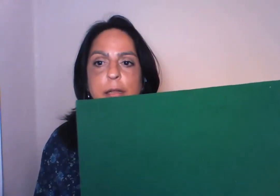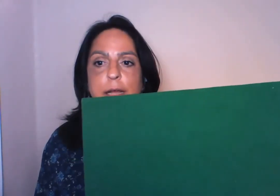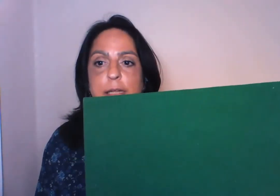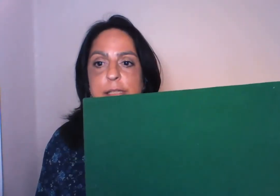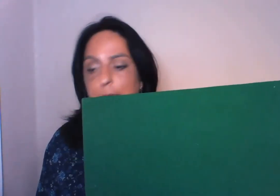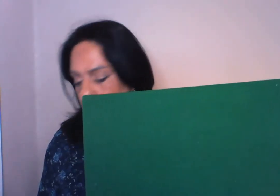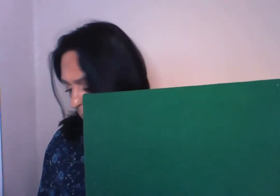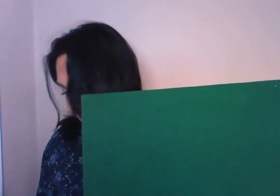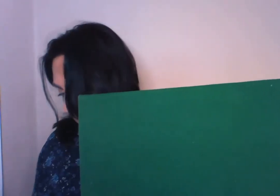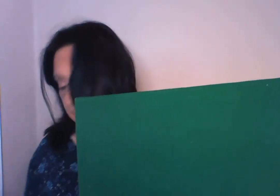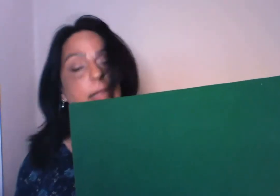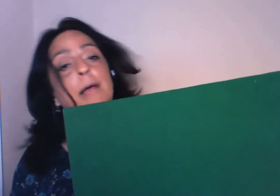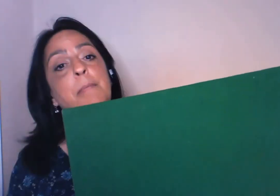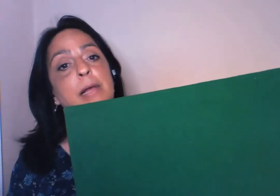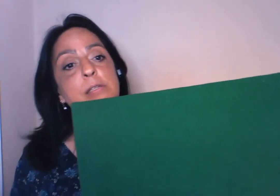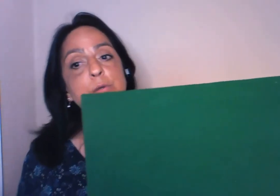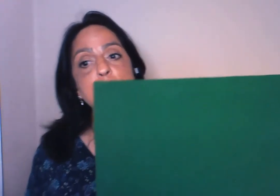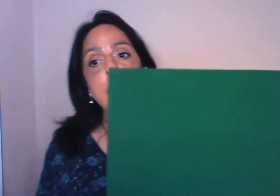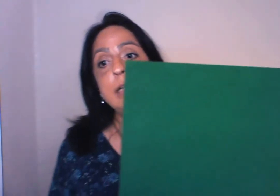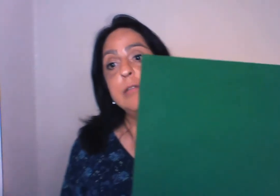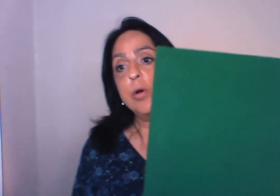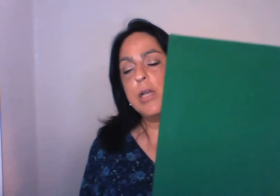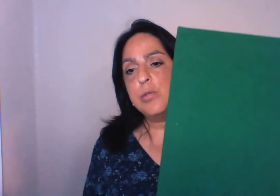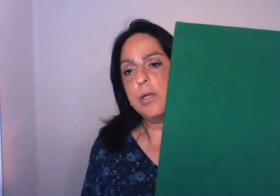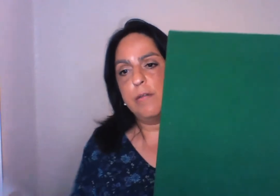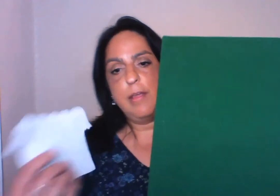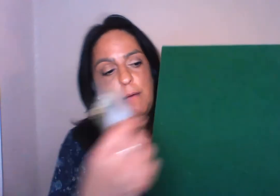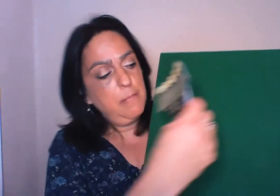they decided that they needed a place to stay. So each one of them